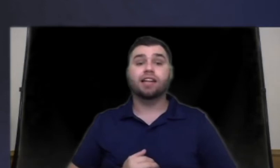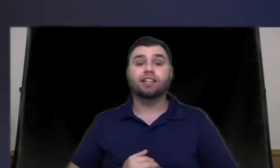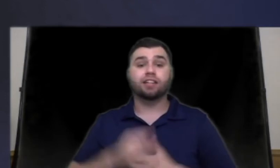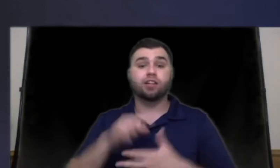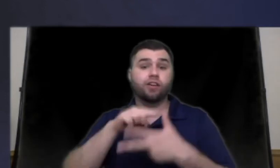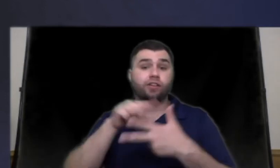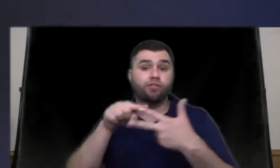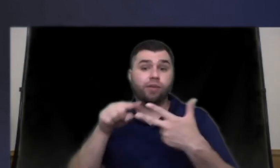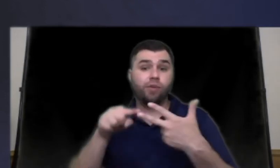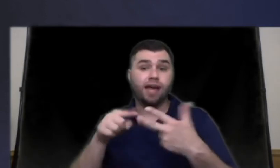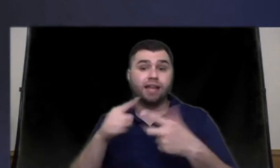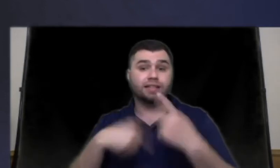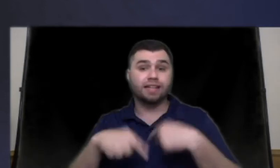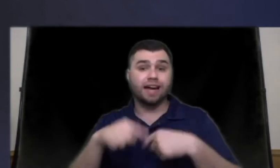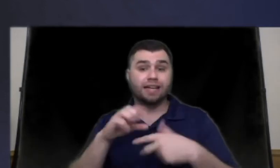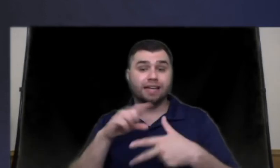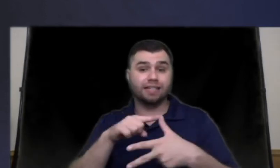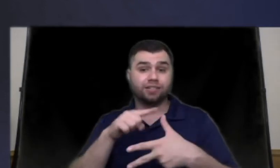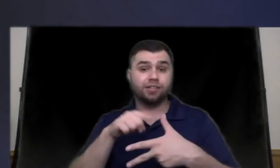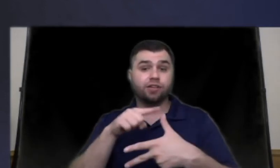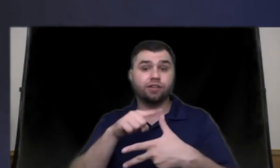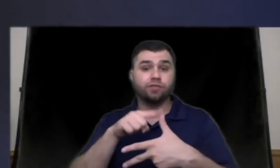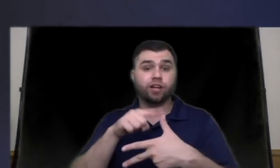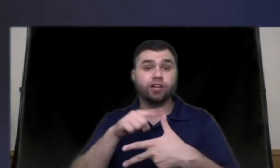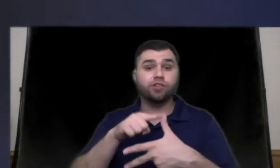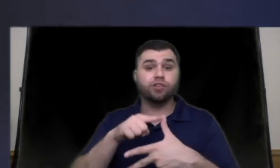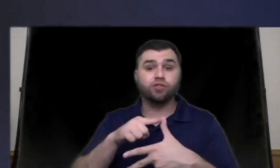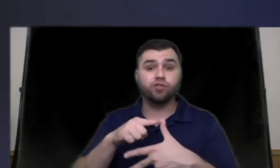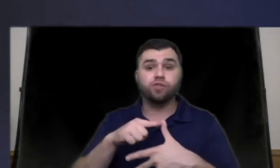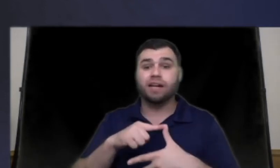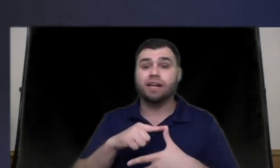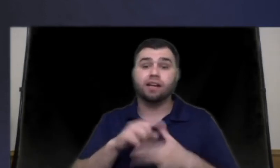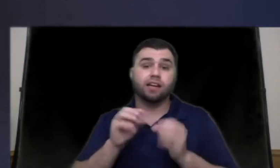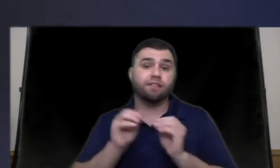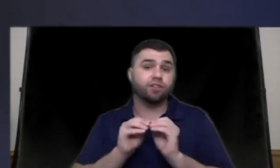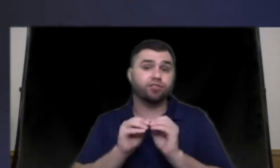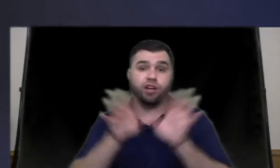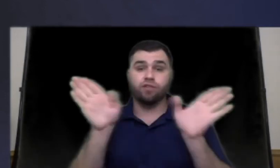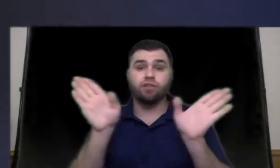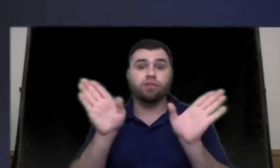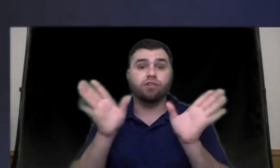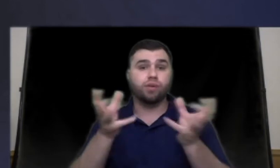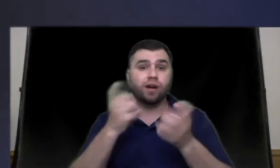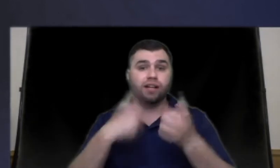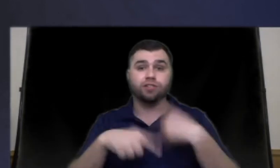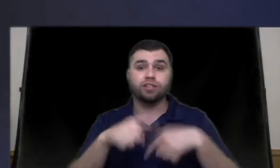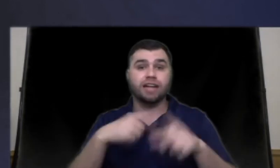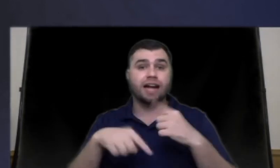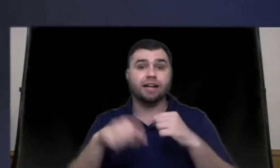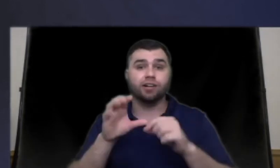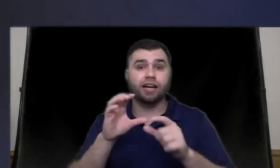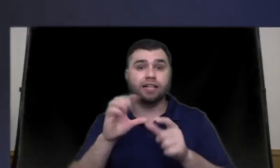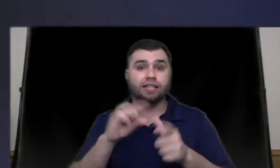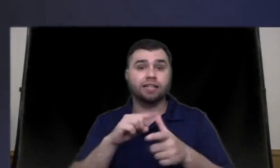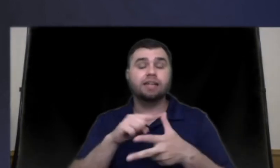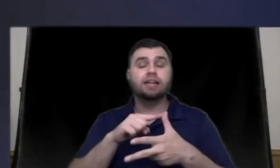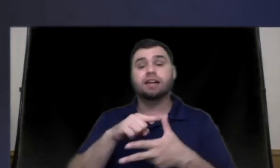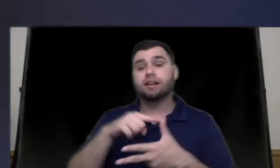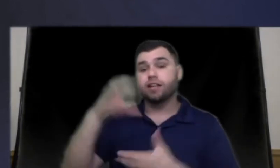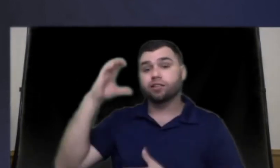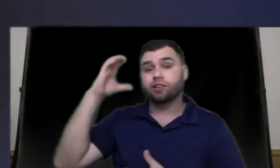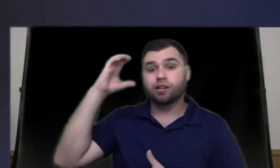cousin so there are three ways to sign cousins so we're going to do the neutral meaning like if in general you want to define your cousin